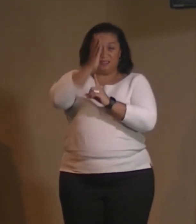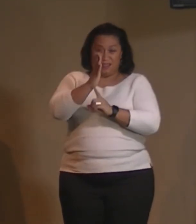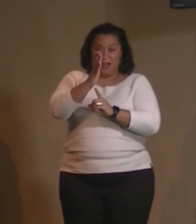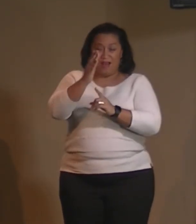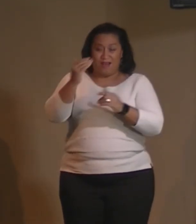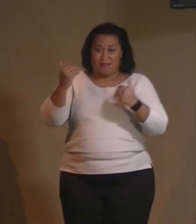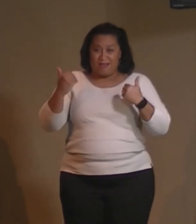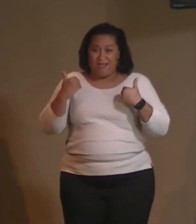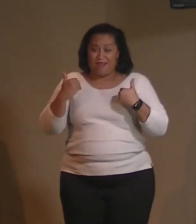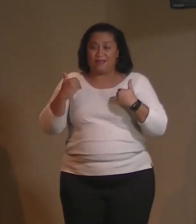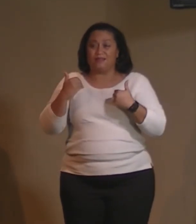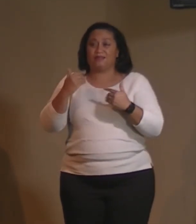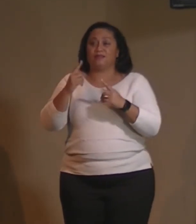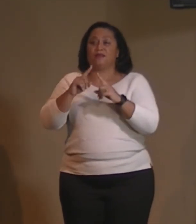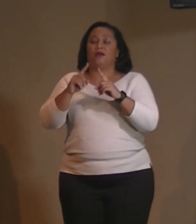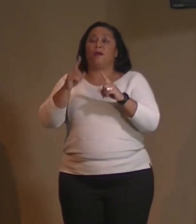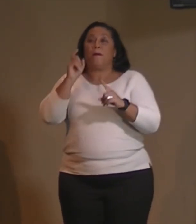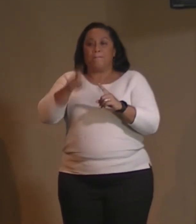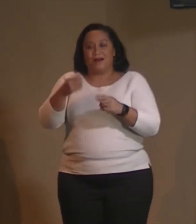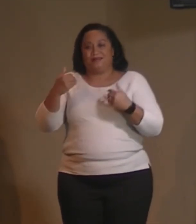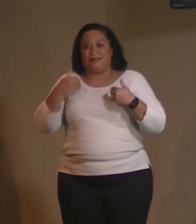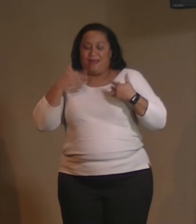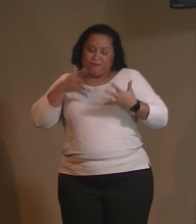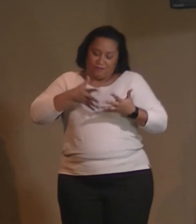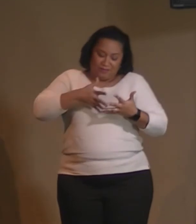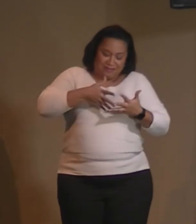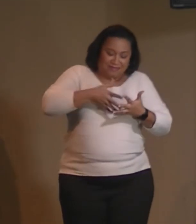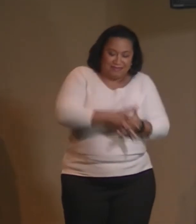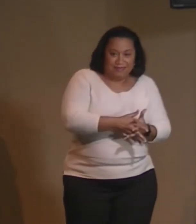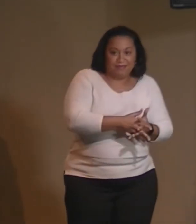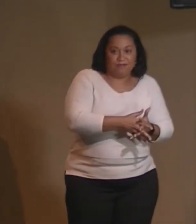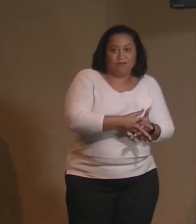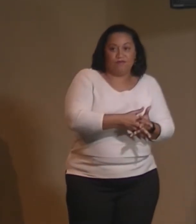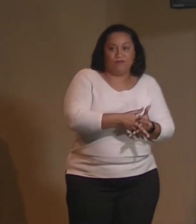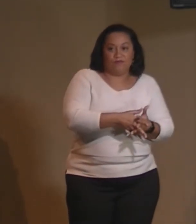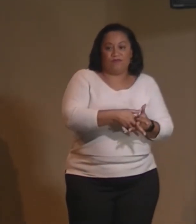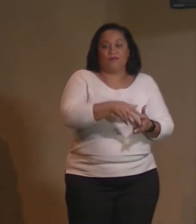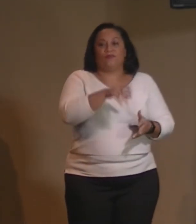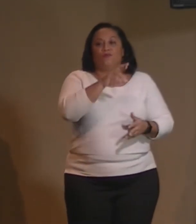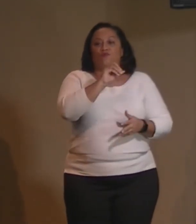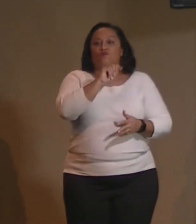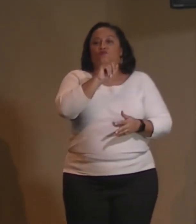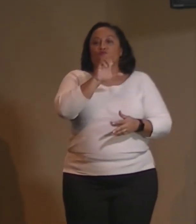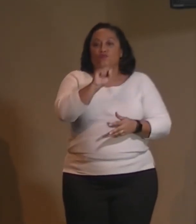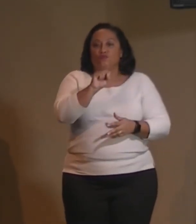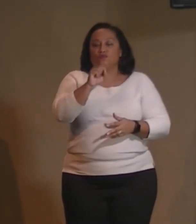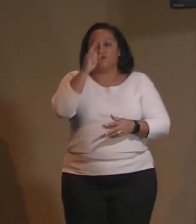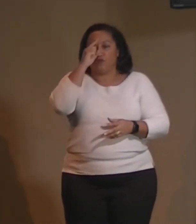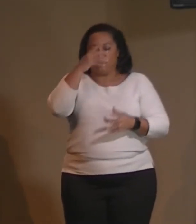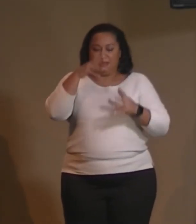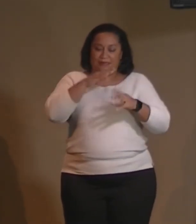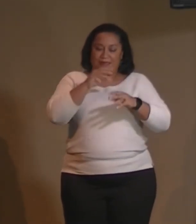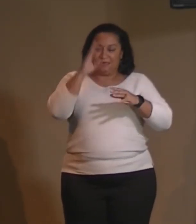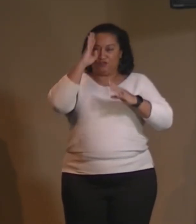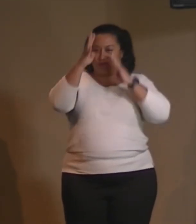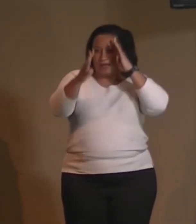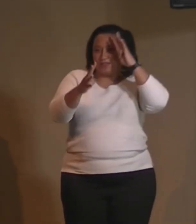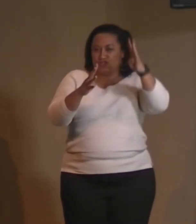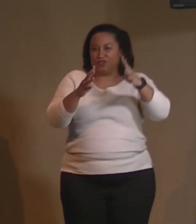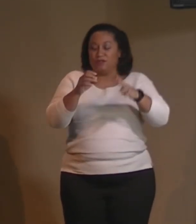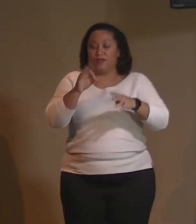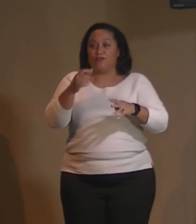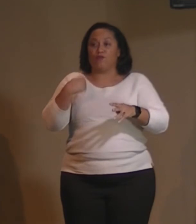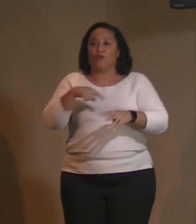into the very substance of creation if we are going to walk this walk as divine